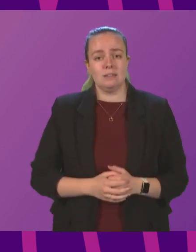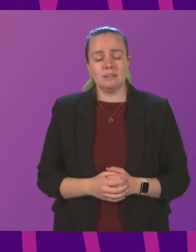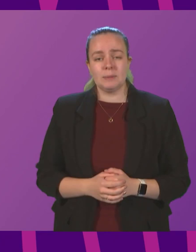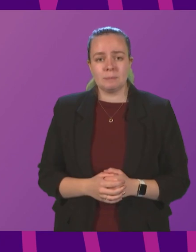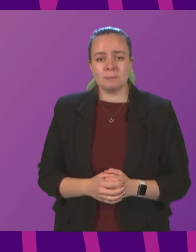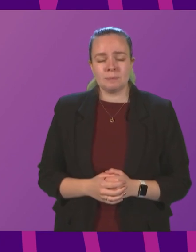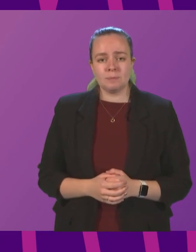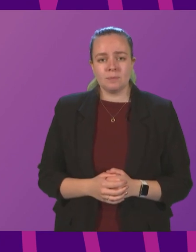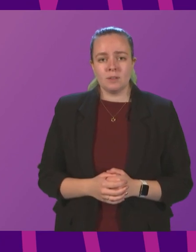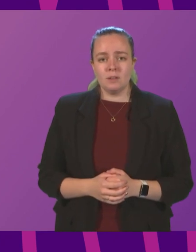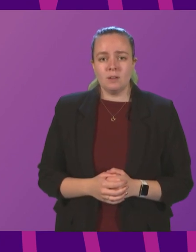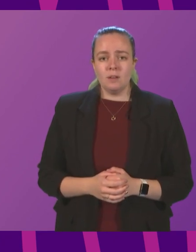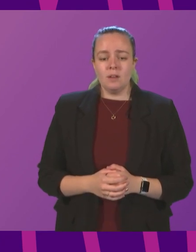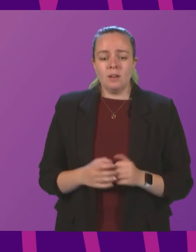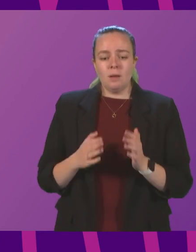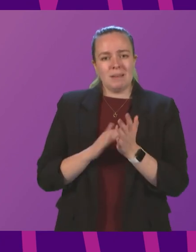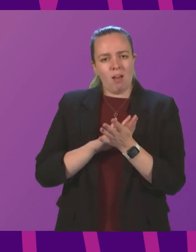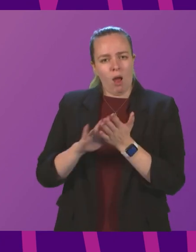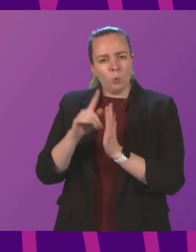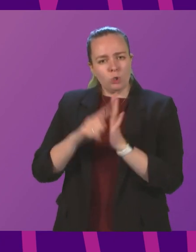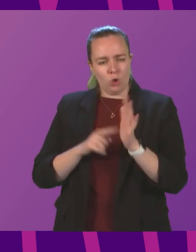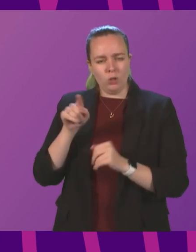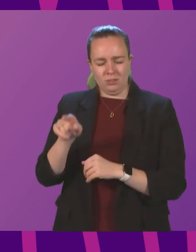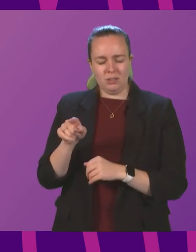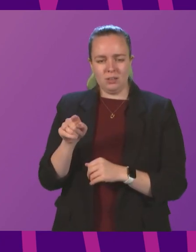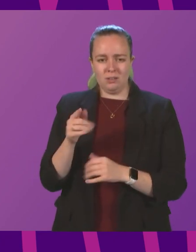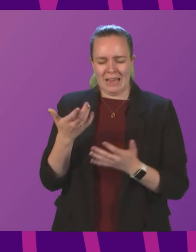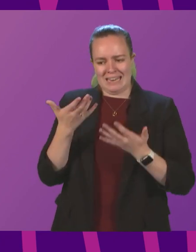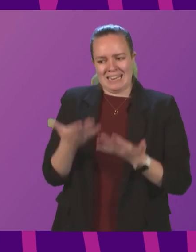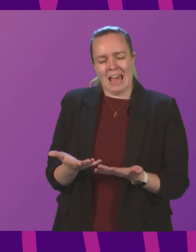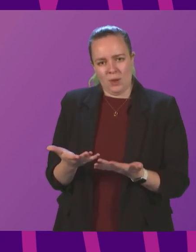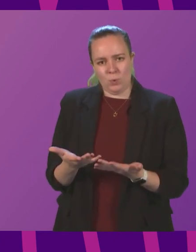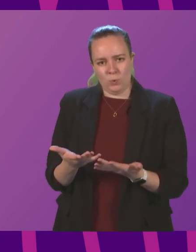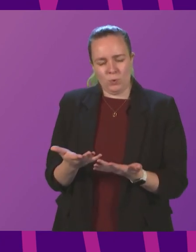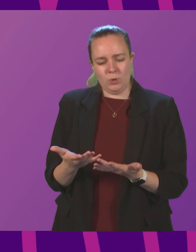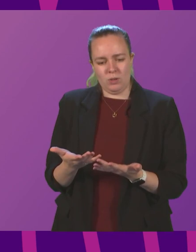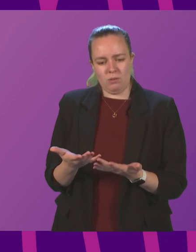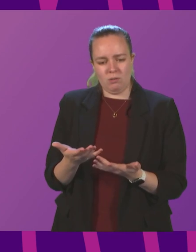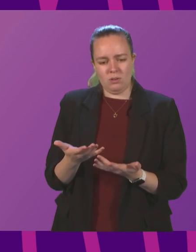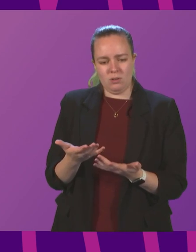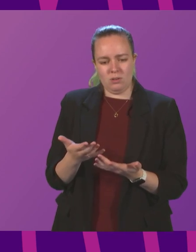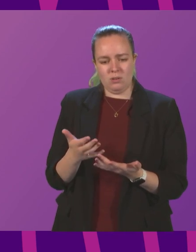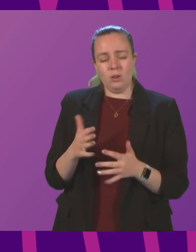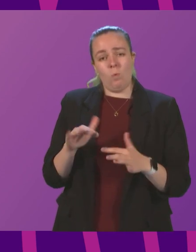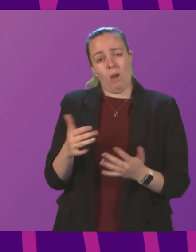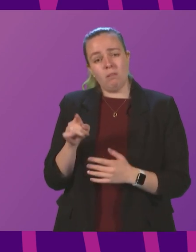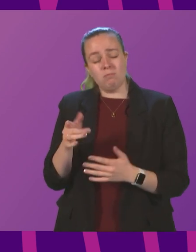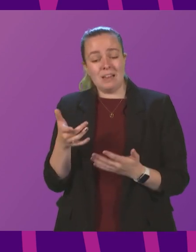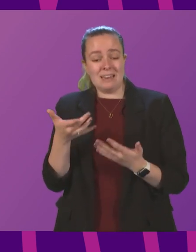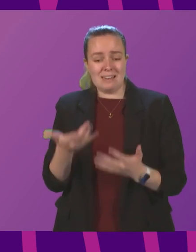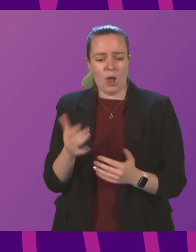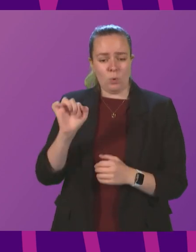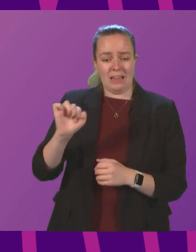And Mr Halcroft-Johnson invites me now to – well, Mr Halcroft-Johnson essentially is